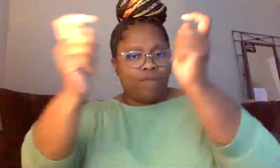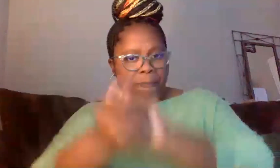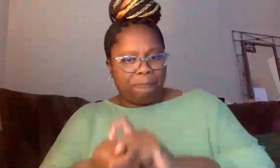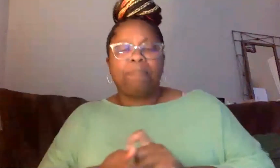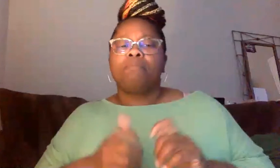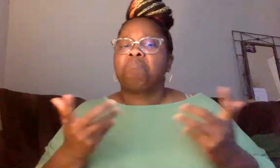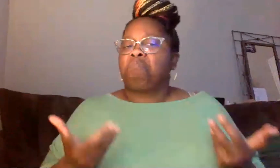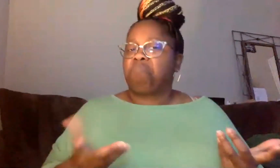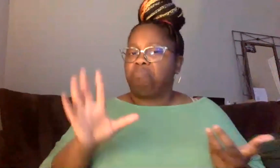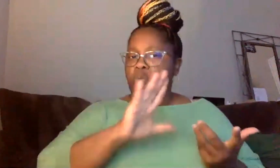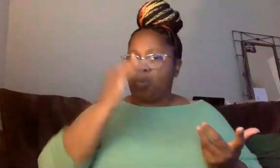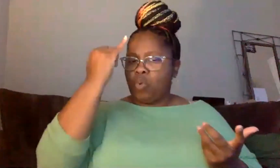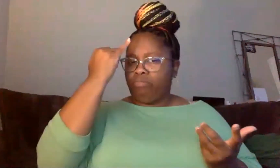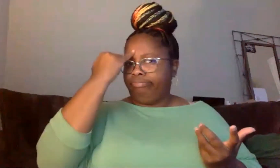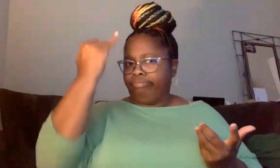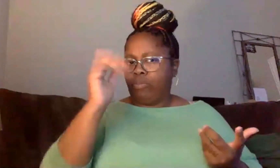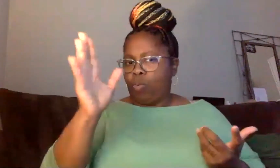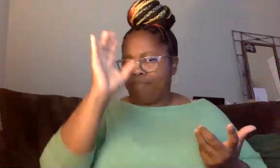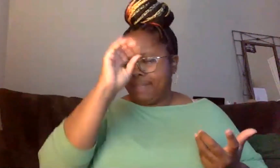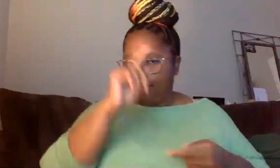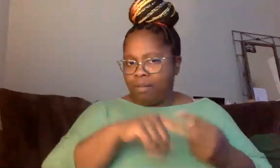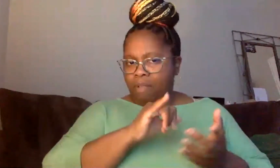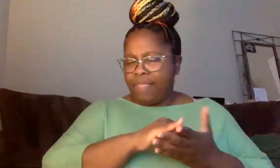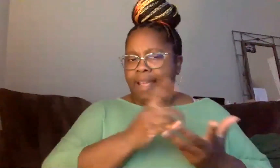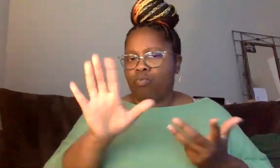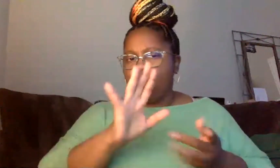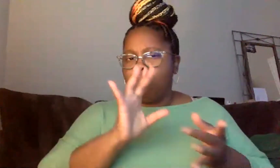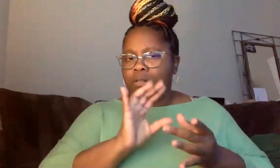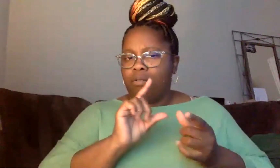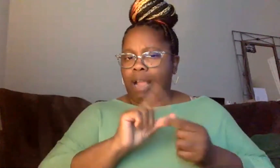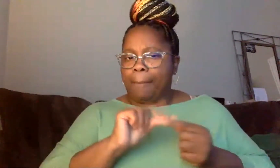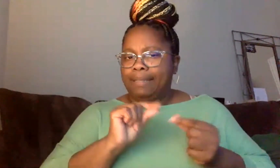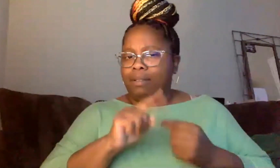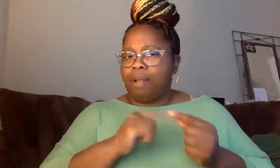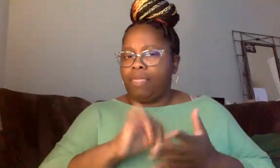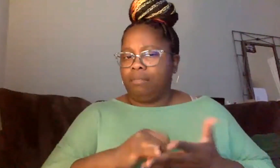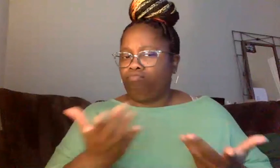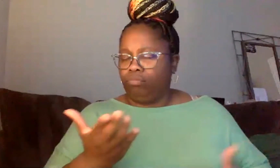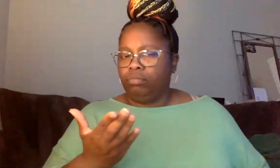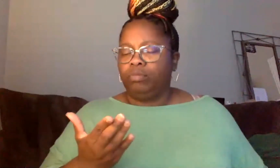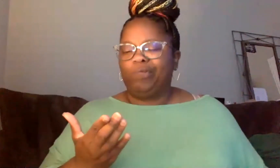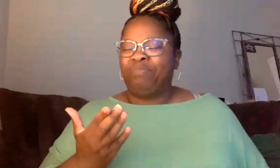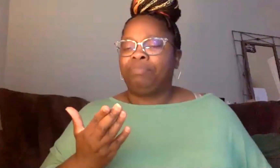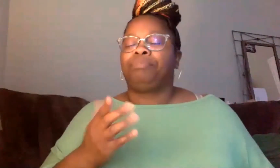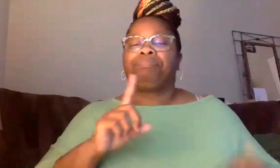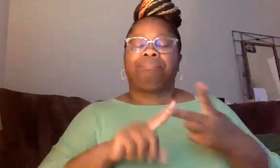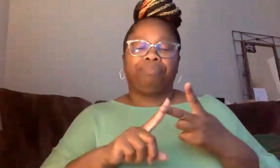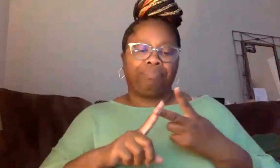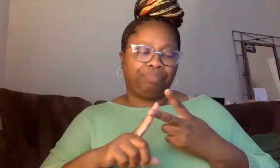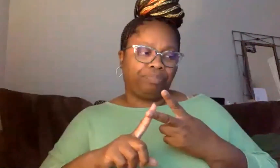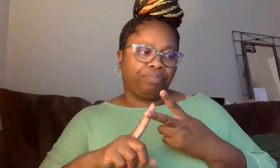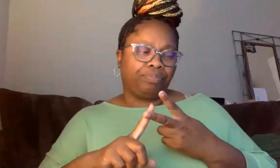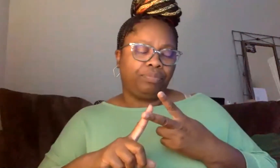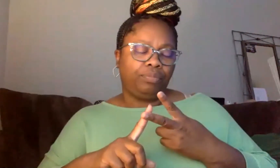that? How, how, how, would you comment on the, um, movement now? Um, and the other one, I guess